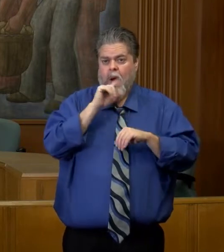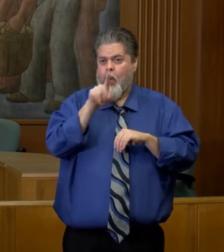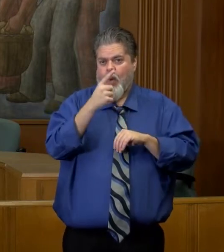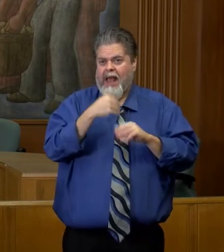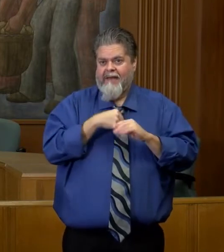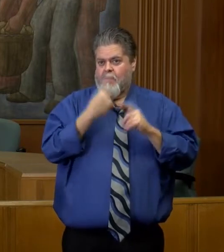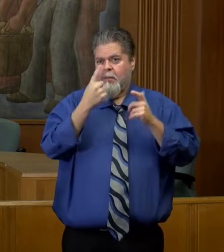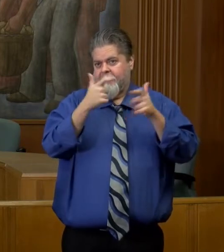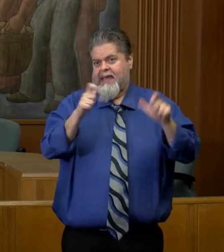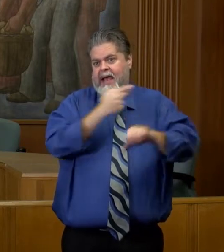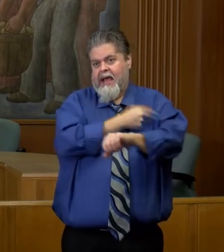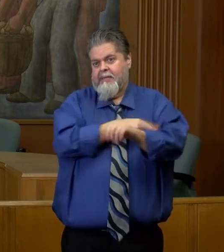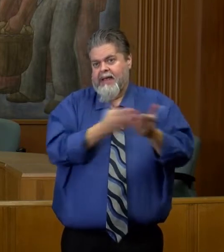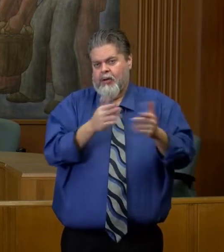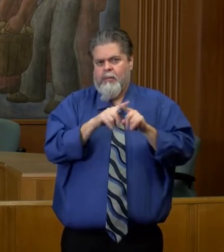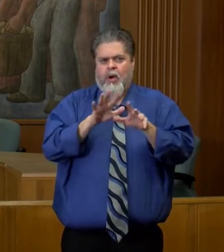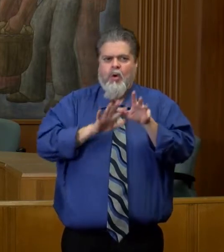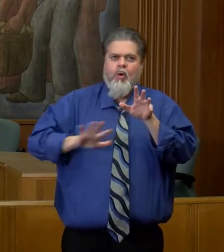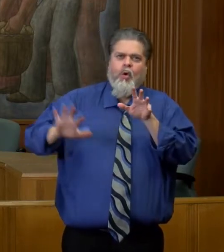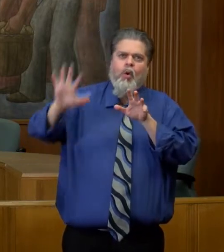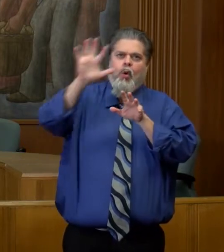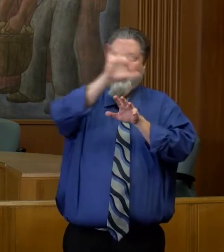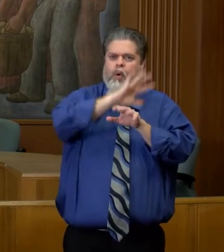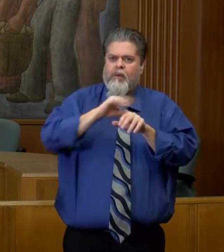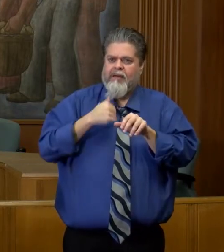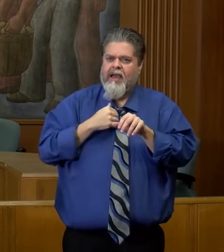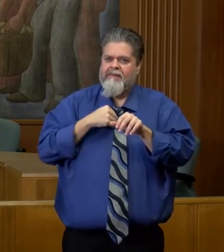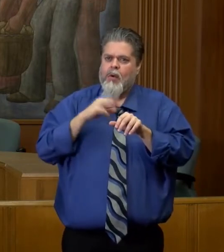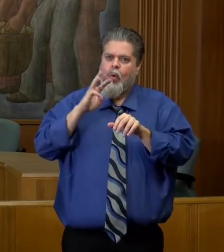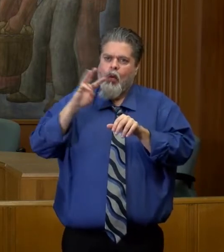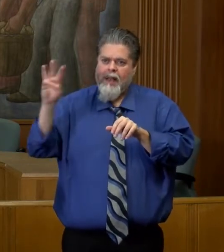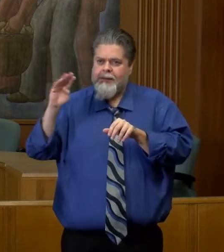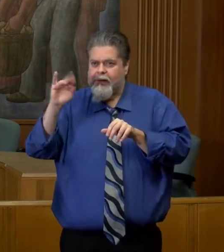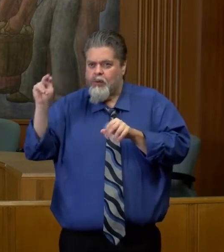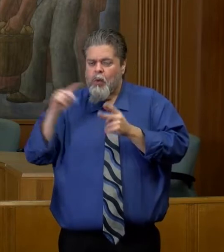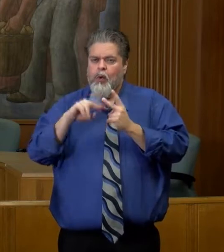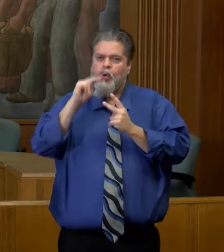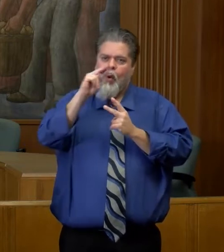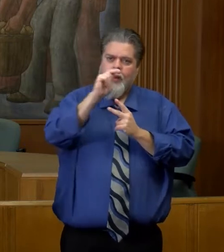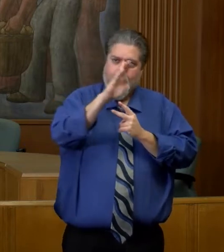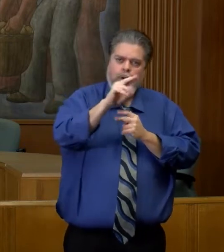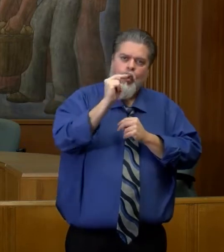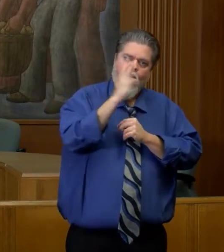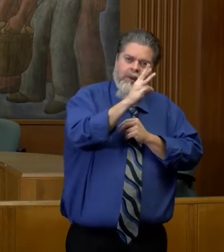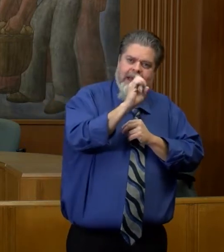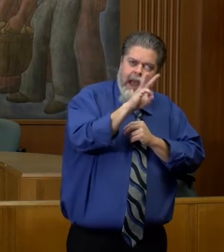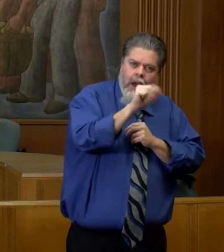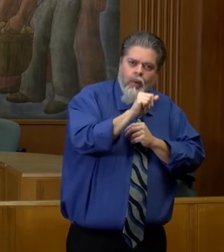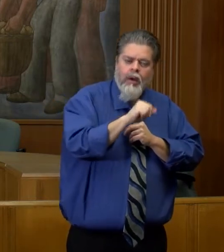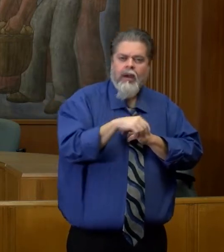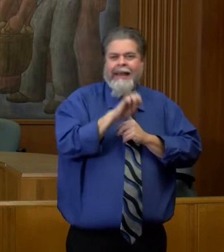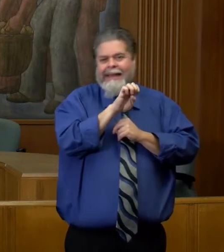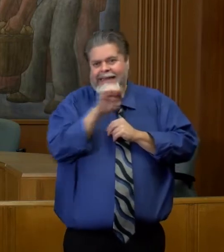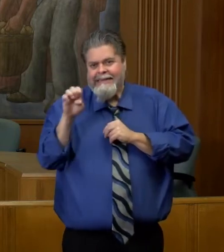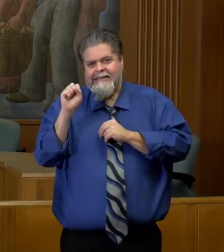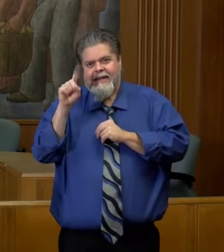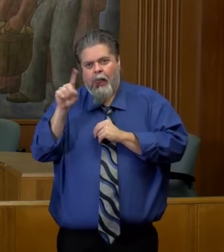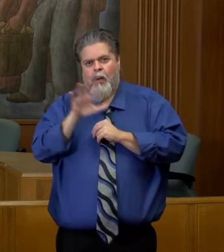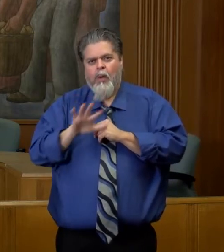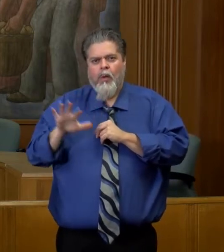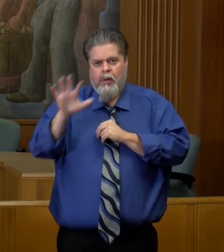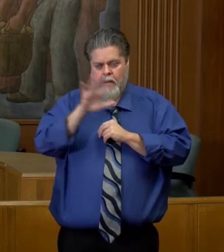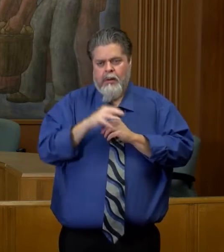facilities here in Sioux Falls, but across the upper Midwest, western Minnesota, northern Nebraska, northwest Iowa, and eastern South Dakota.